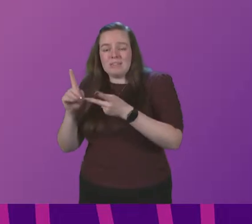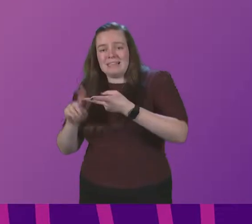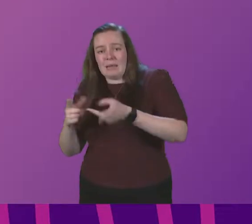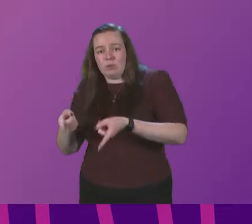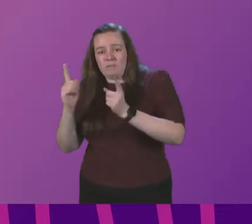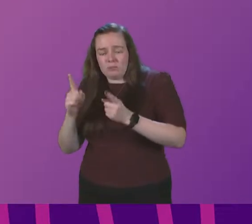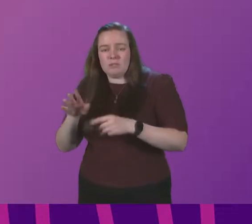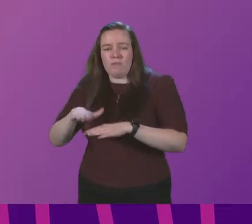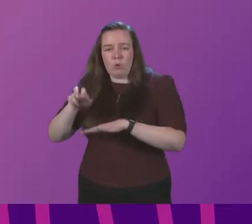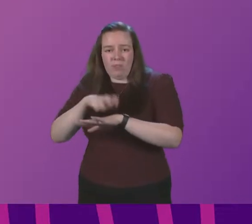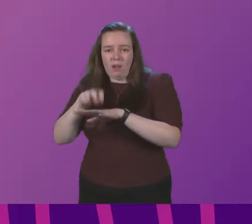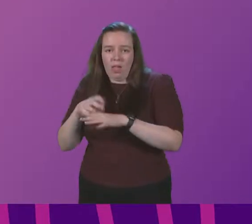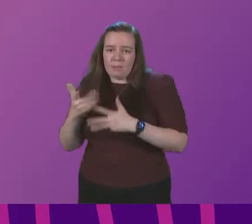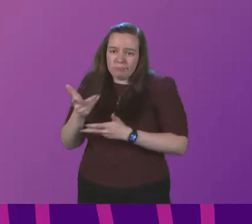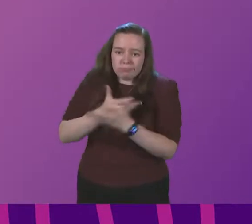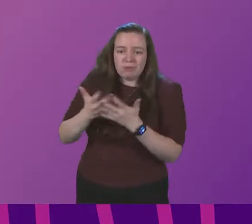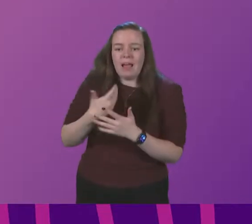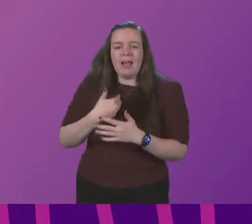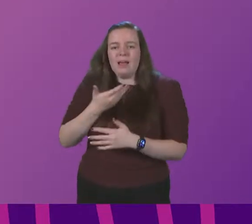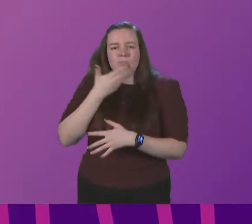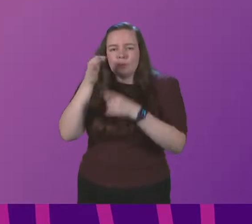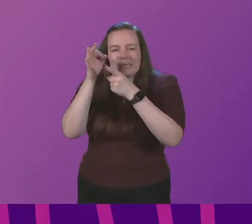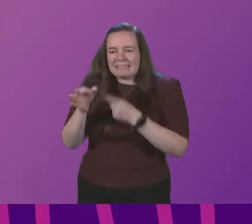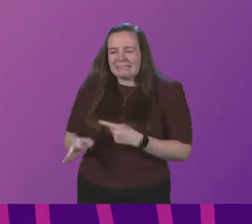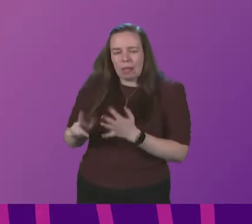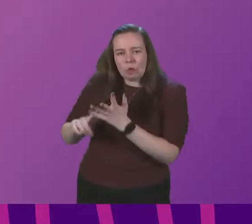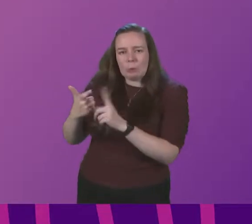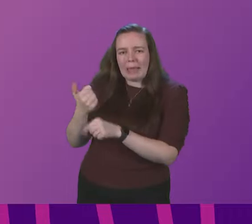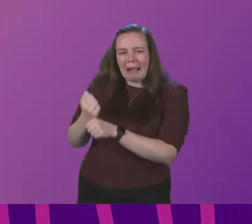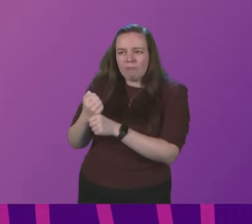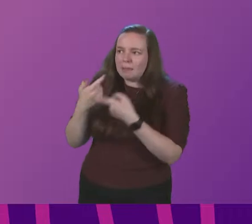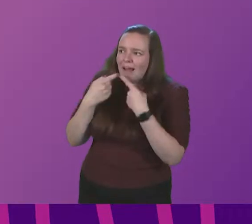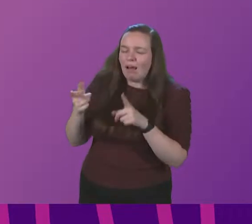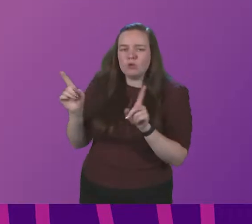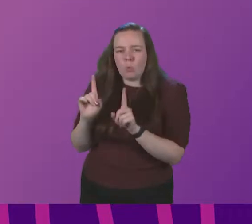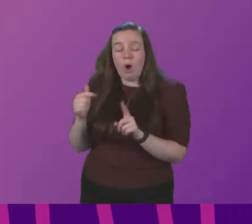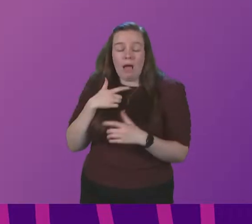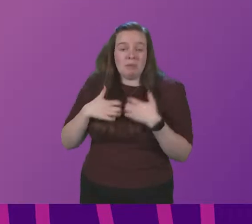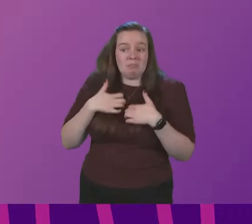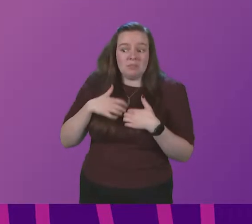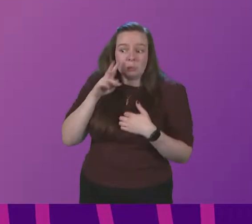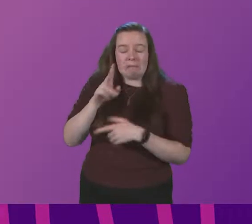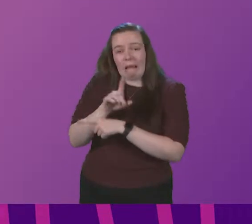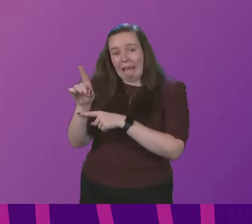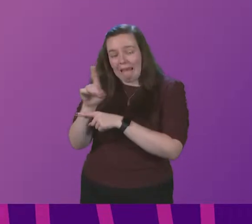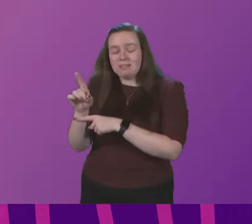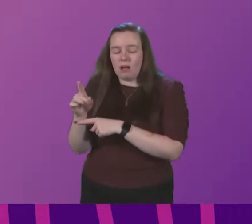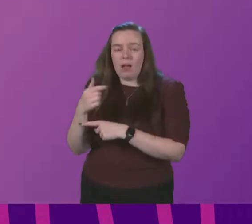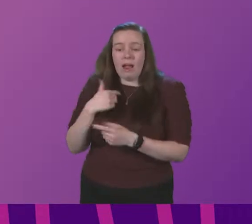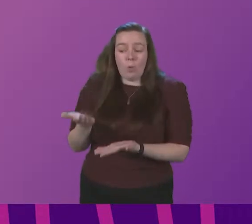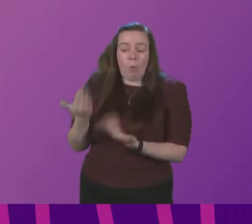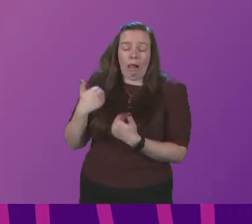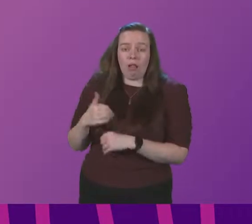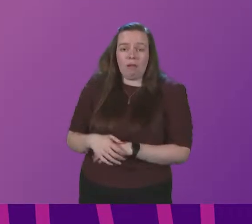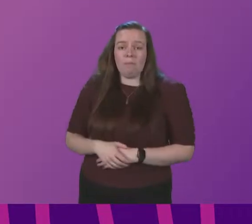of Northern Ireland and as I say I've not seen the detail of what the UK Government has announced I look forward to seeing that later and I welcome